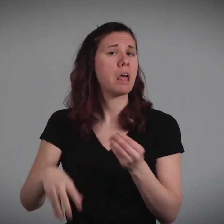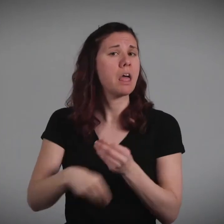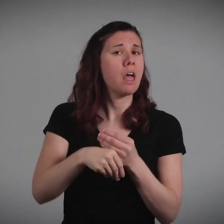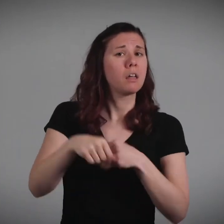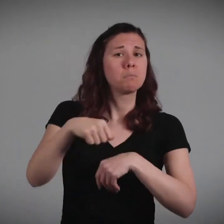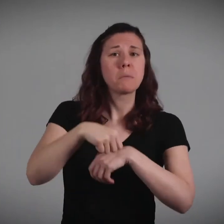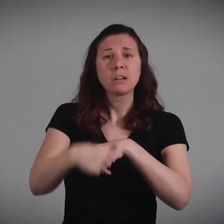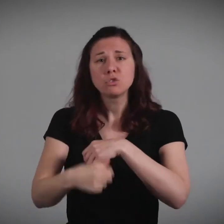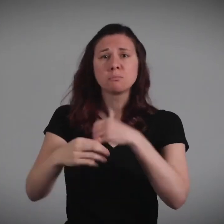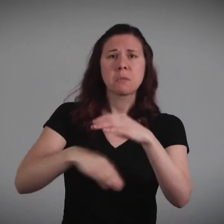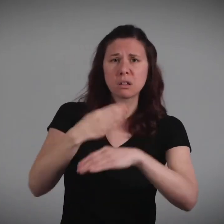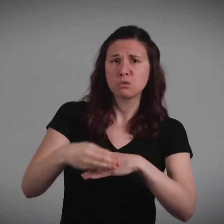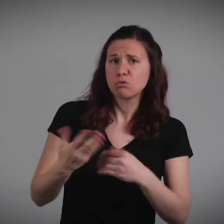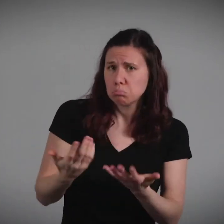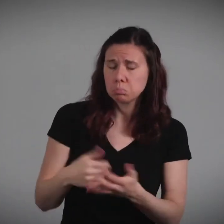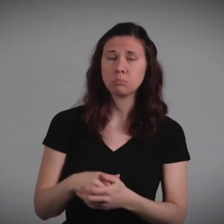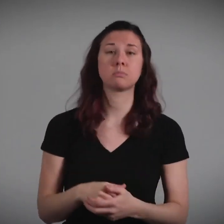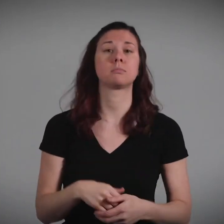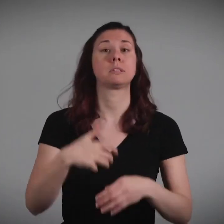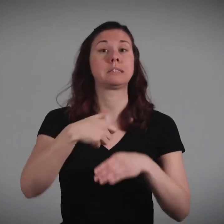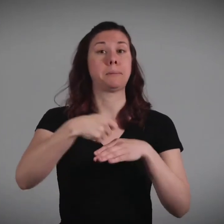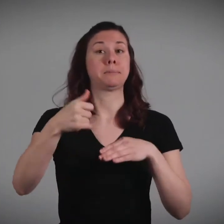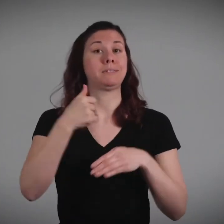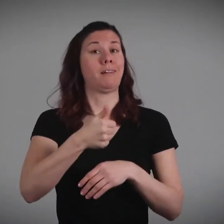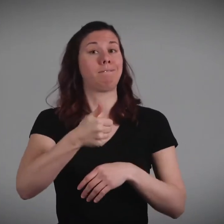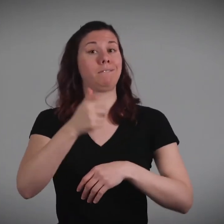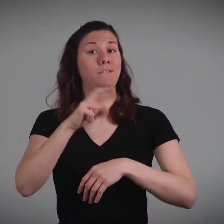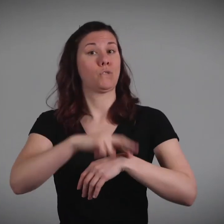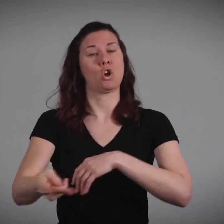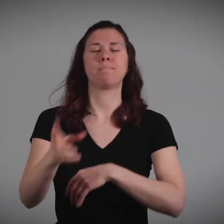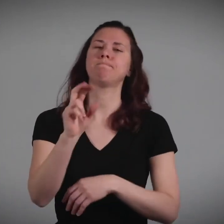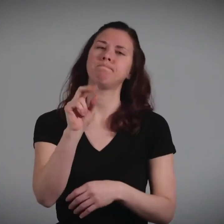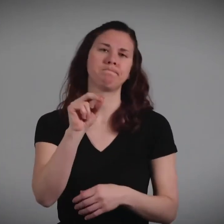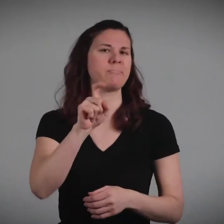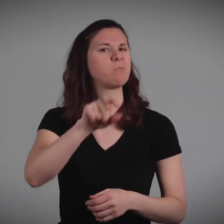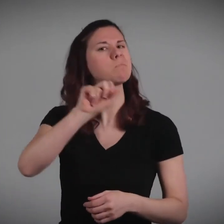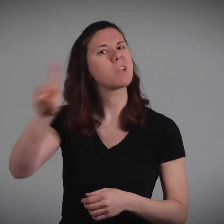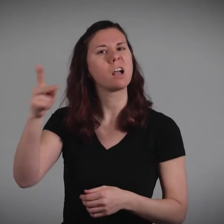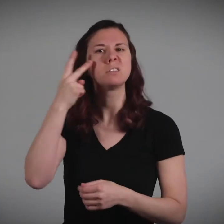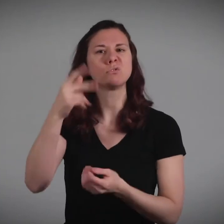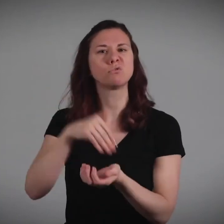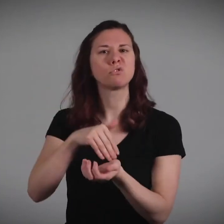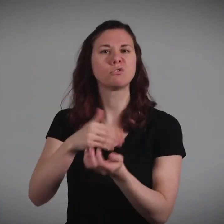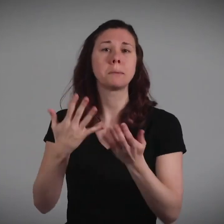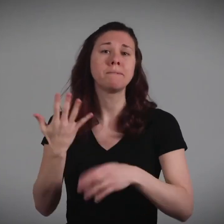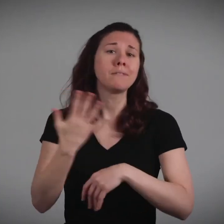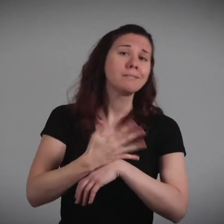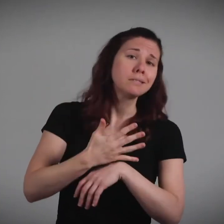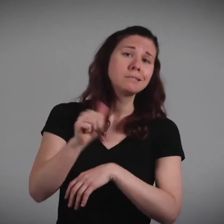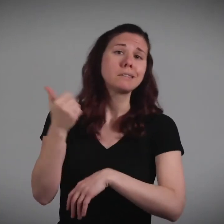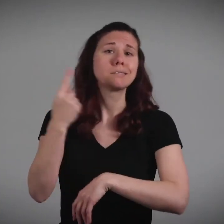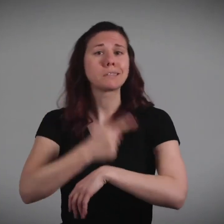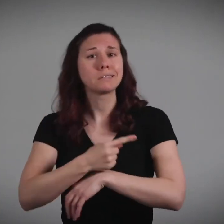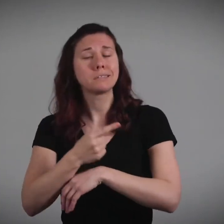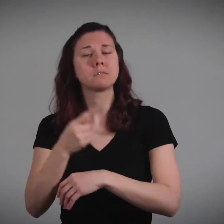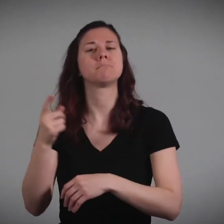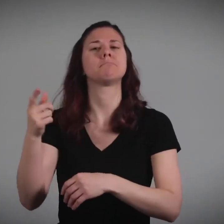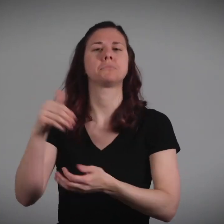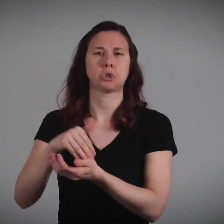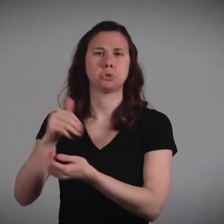The doctor may decide to bandage the wound on top of the staples too. The staples don't come out by themselves, so you have to